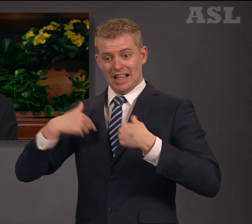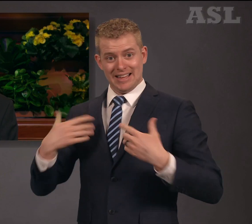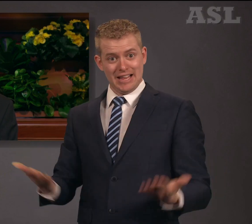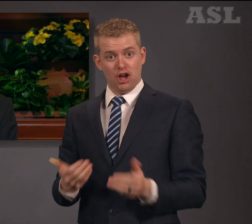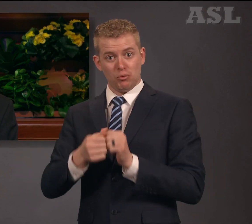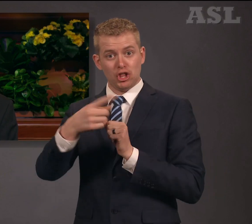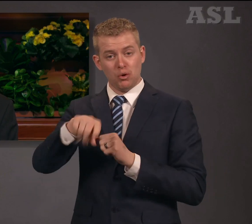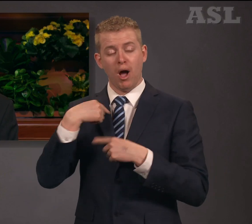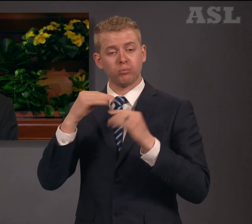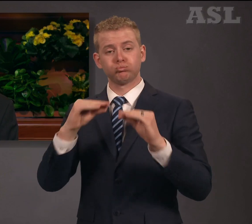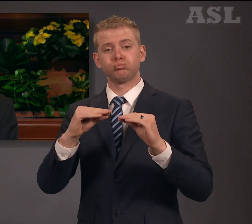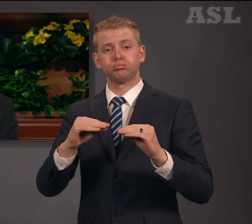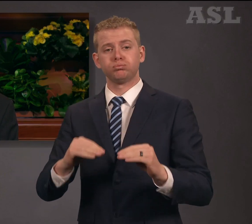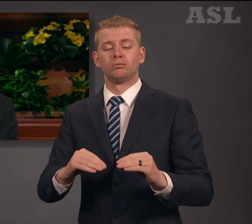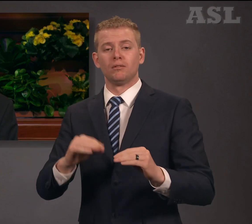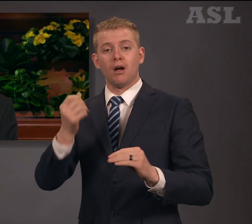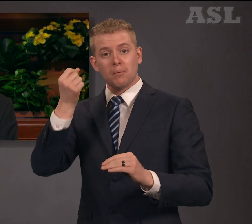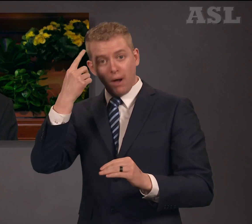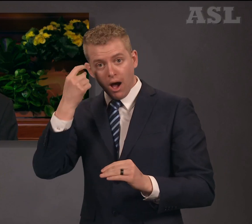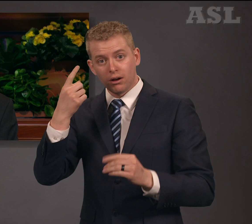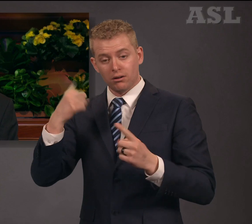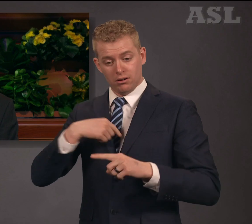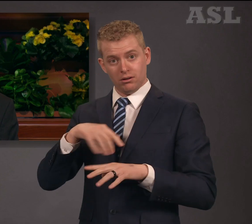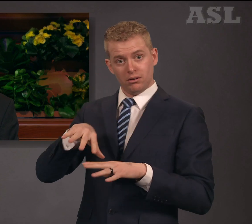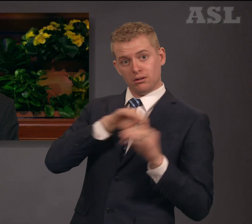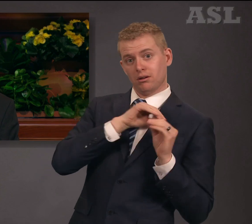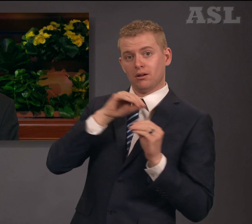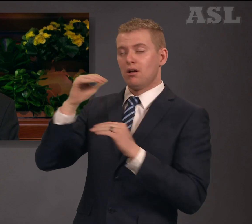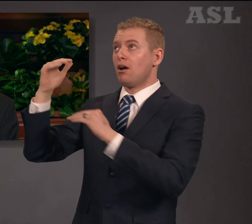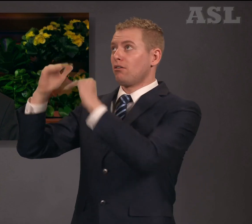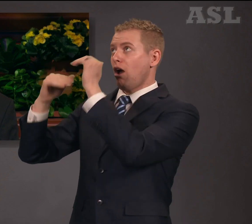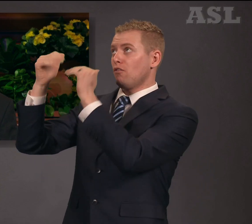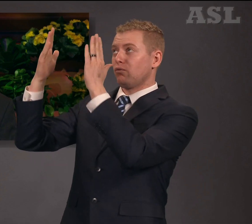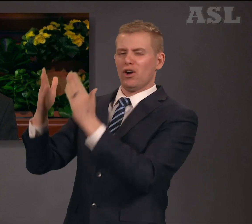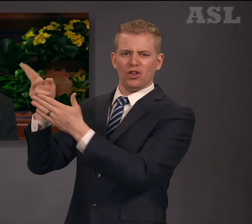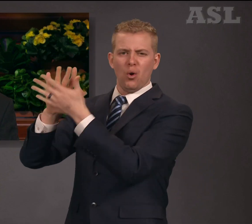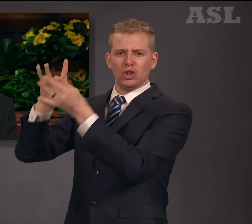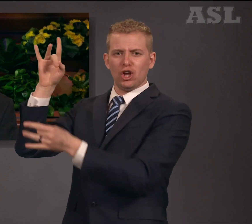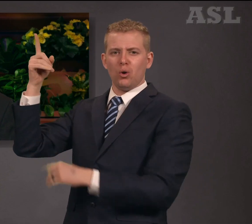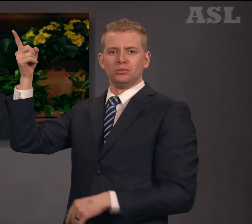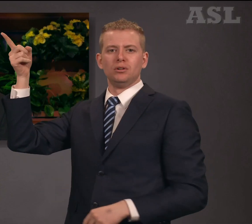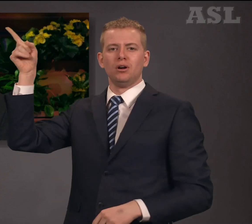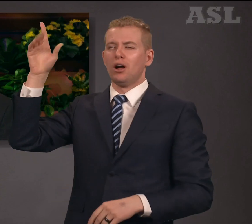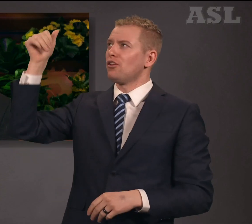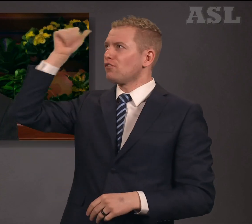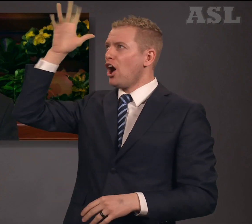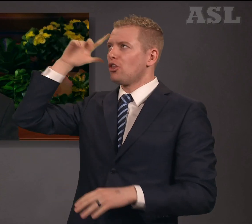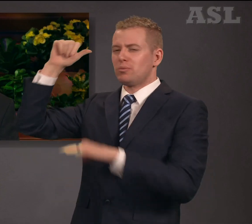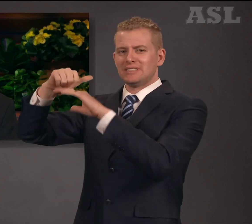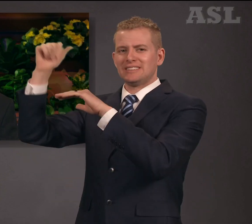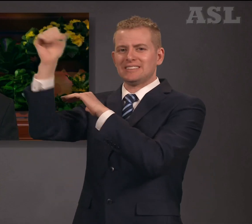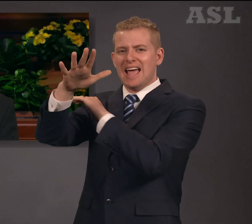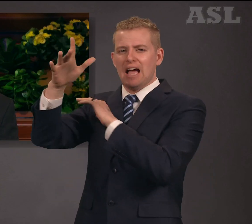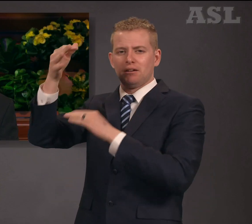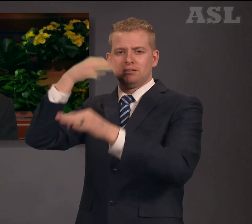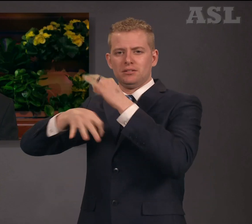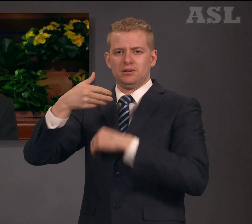Comforter, which is the Holy Ghost, whom the Father will send in my name.